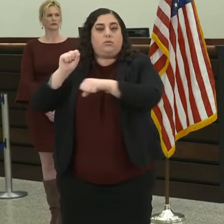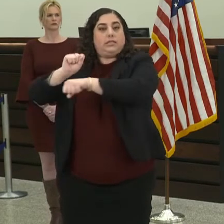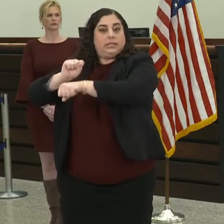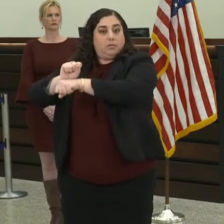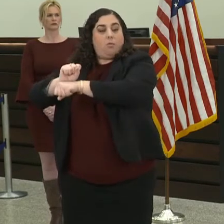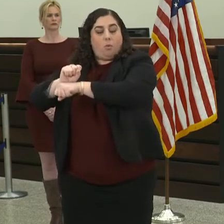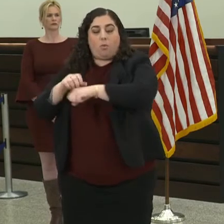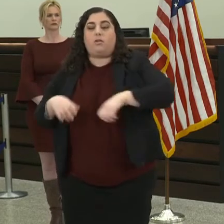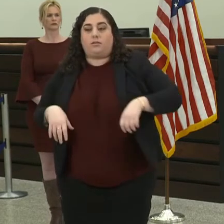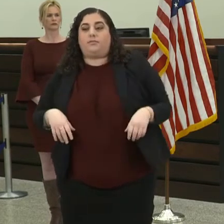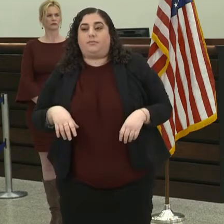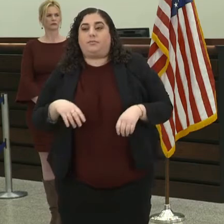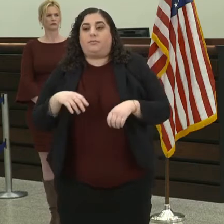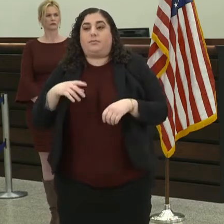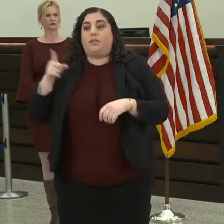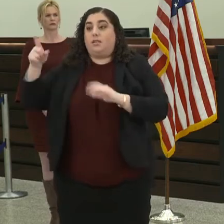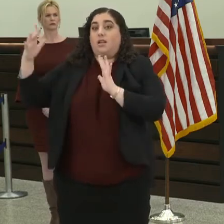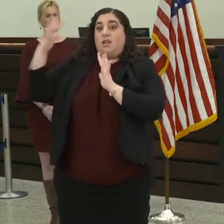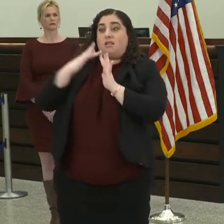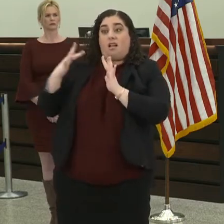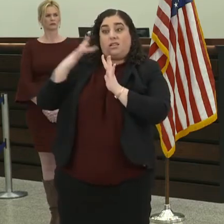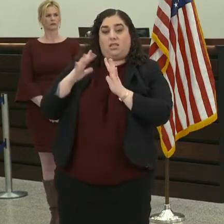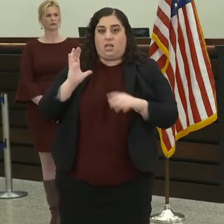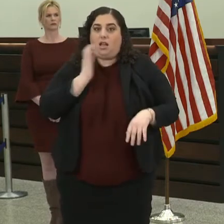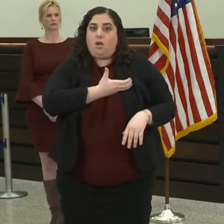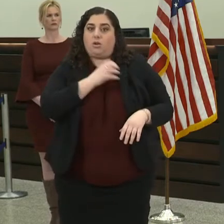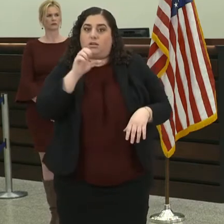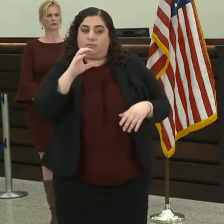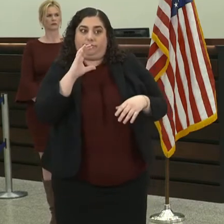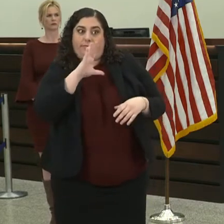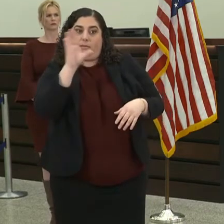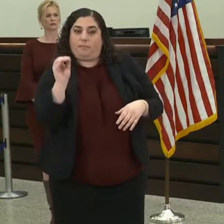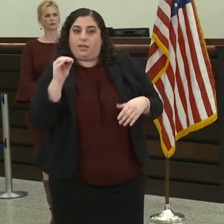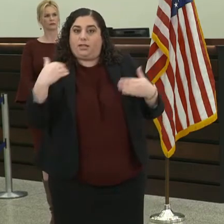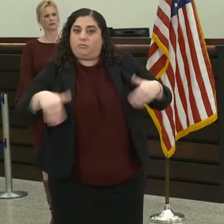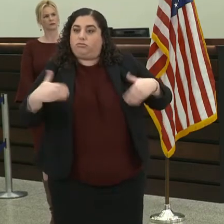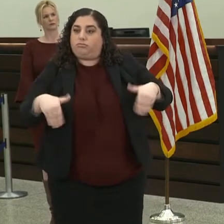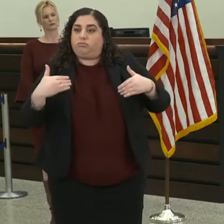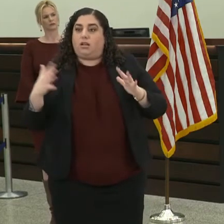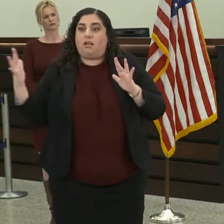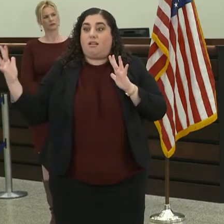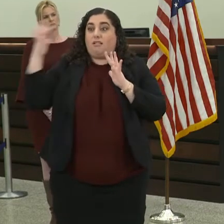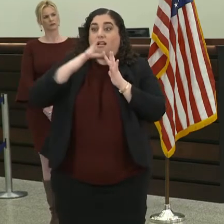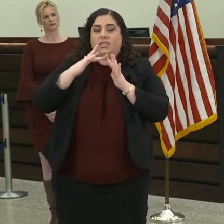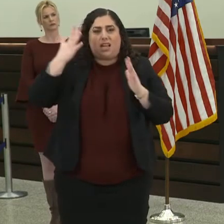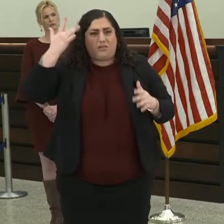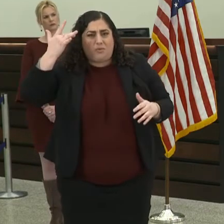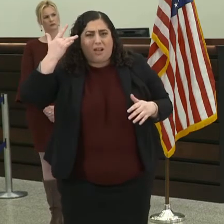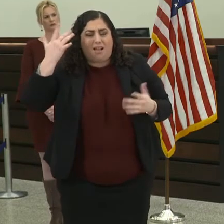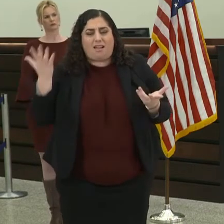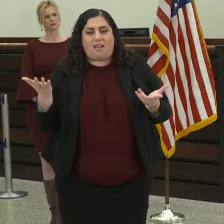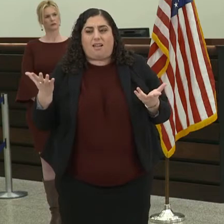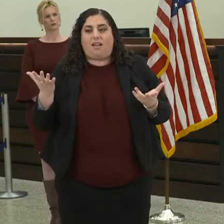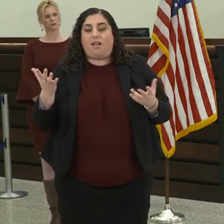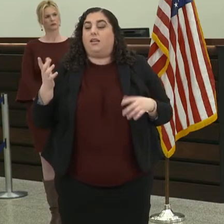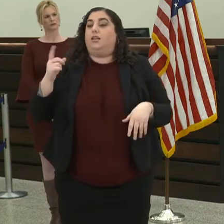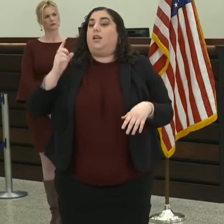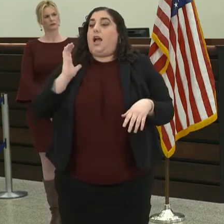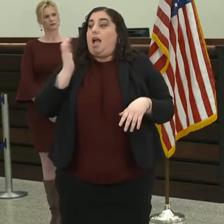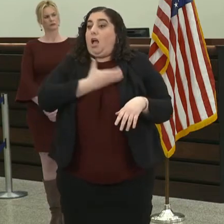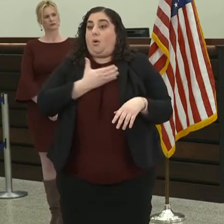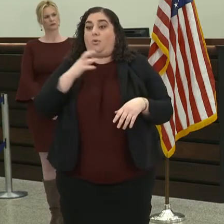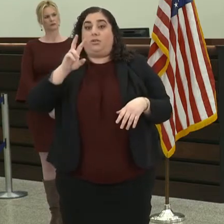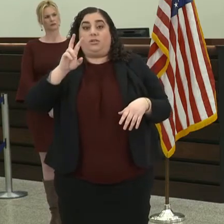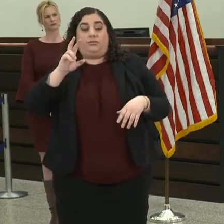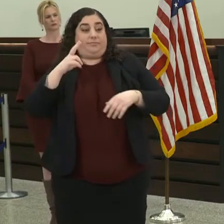out. And the reason they selected us to help vaccinate their country is because our vaccine works at an extraordinarily